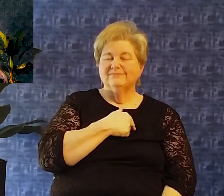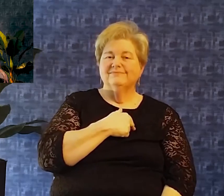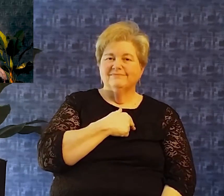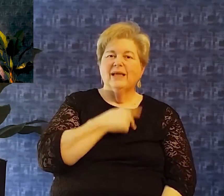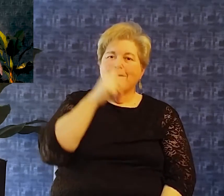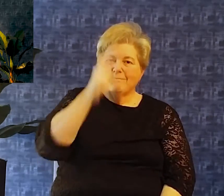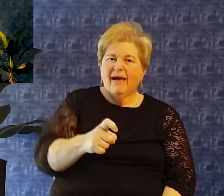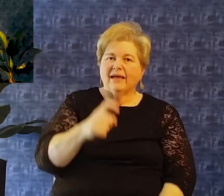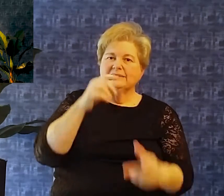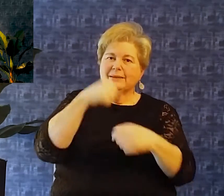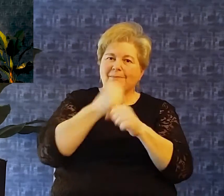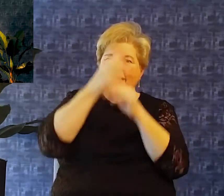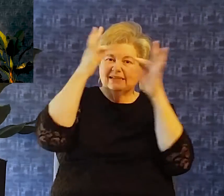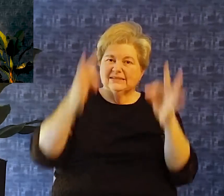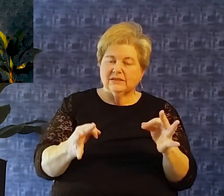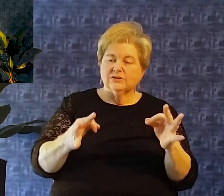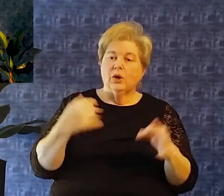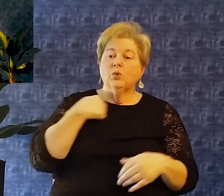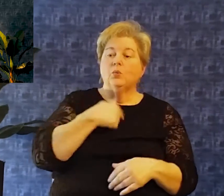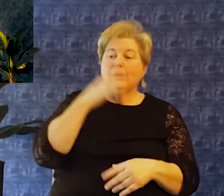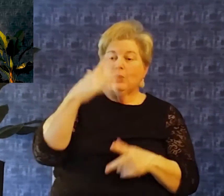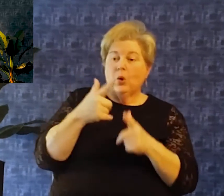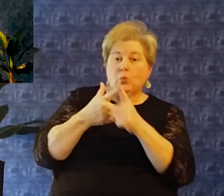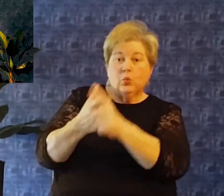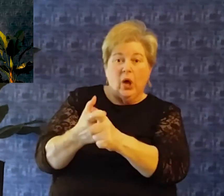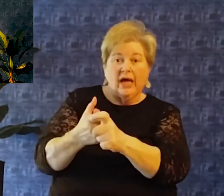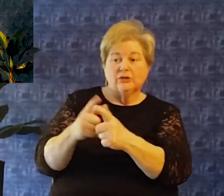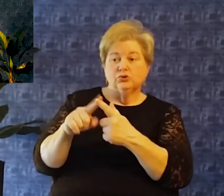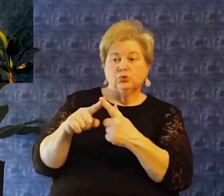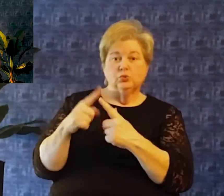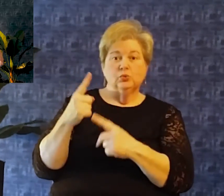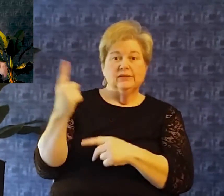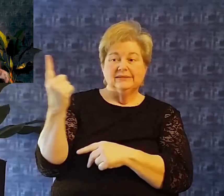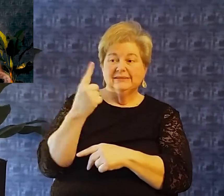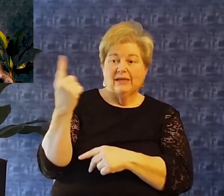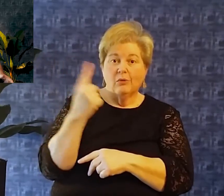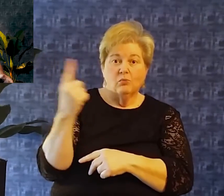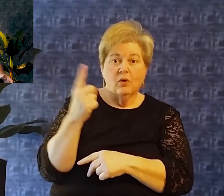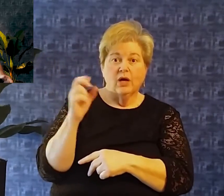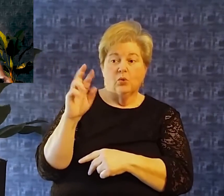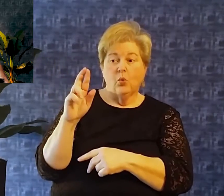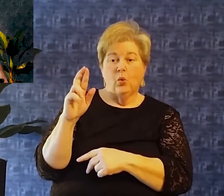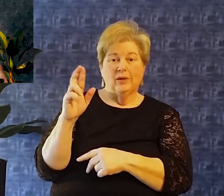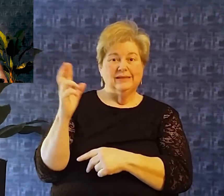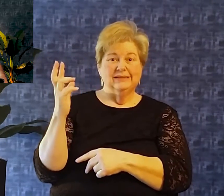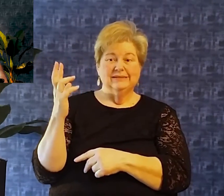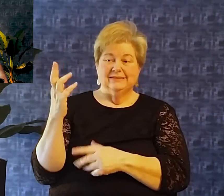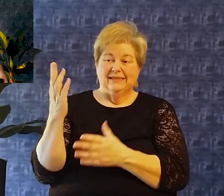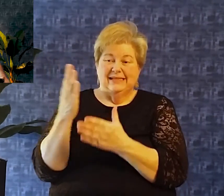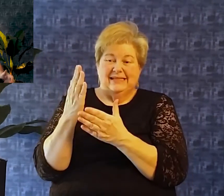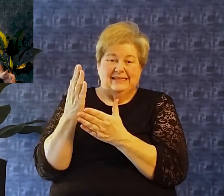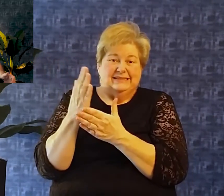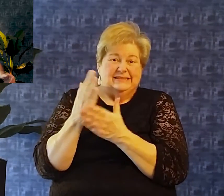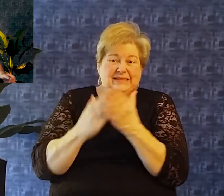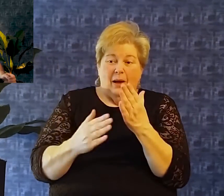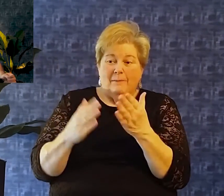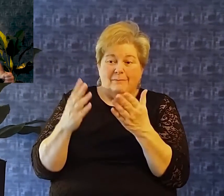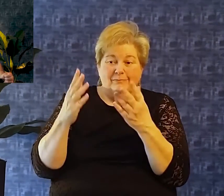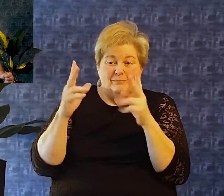to get through that time of crisis And here david in this time of weakness. He is going to